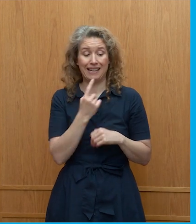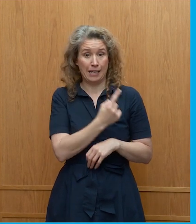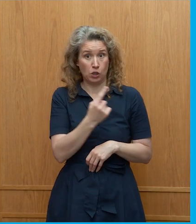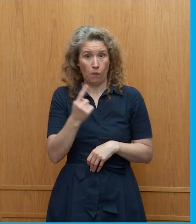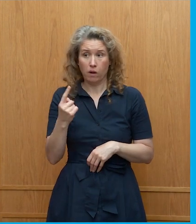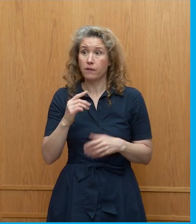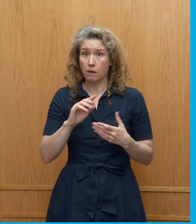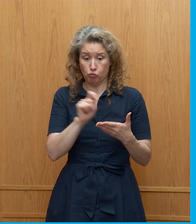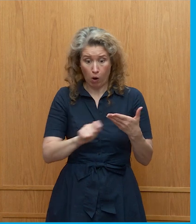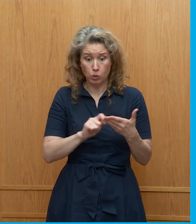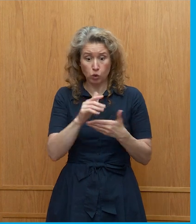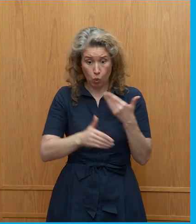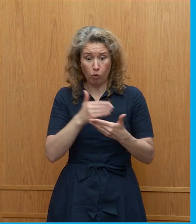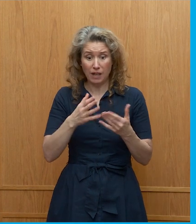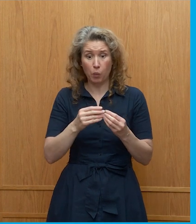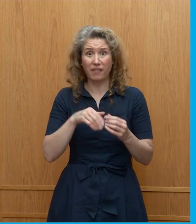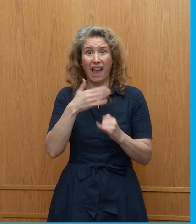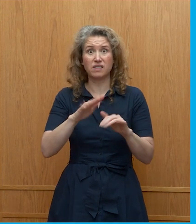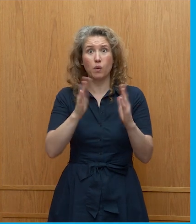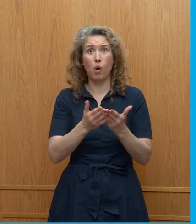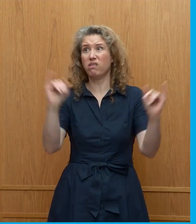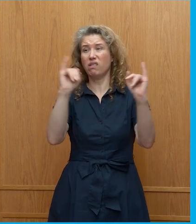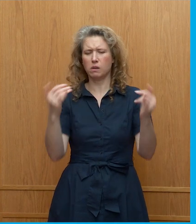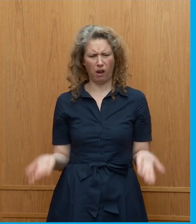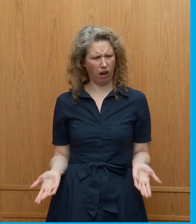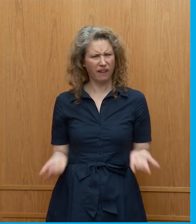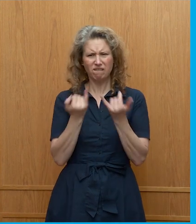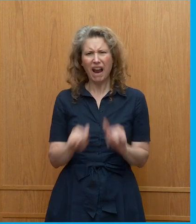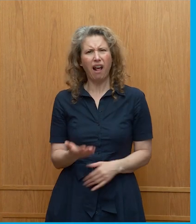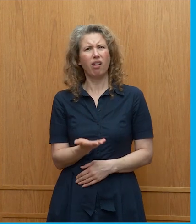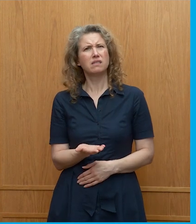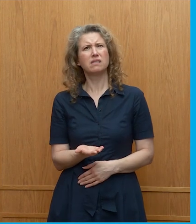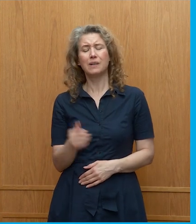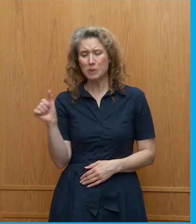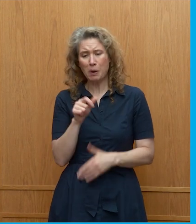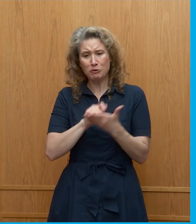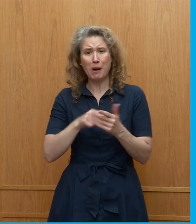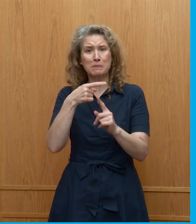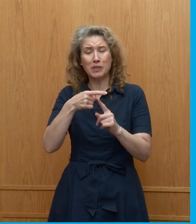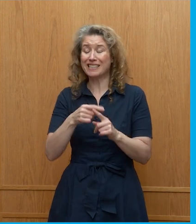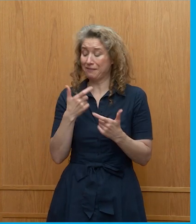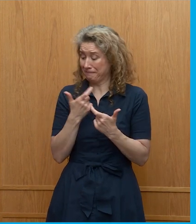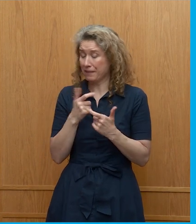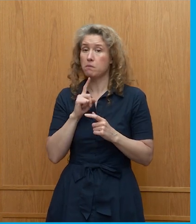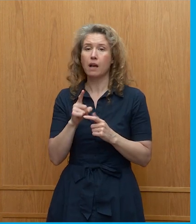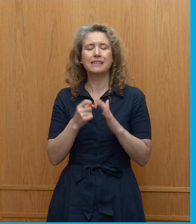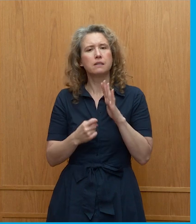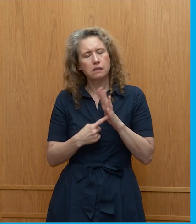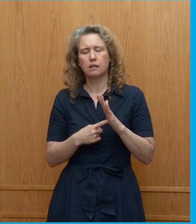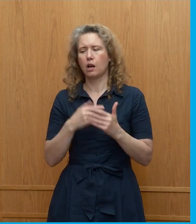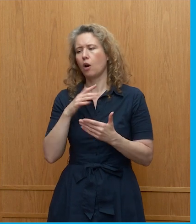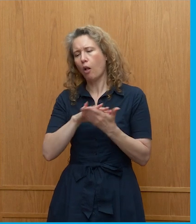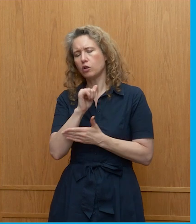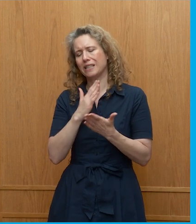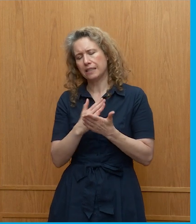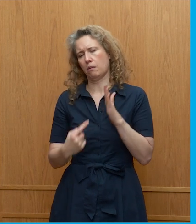one of them did so completely completely failed but uh but it is absolutely critical that sort of cultural input so